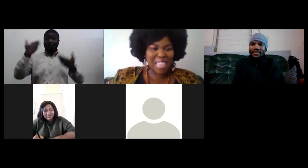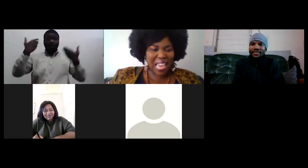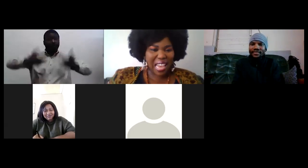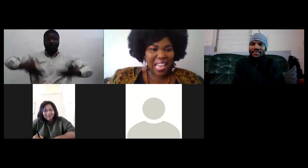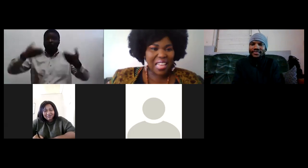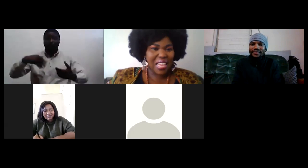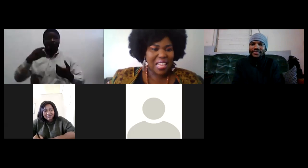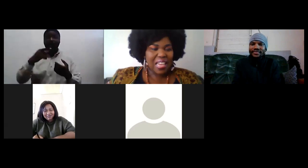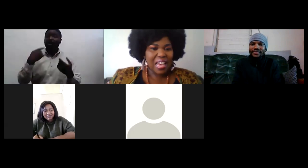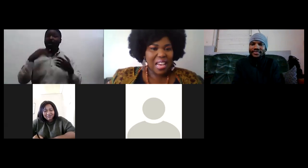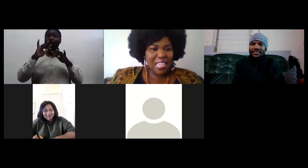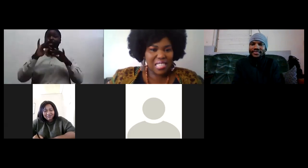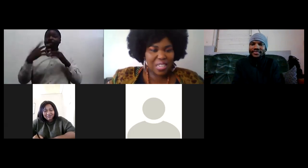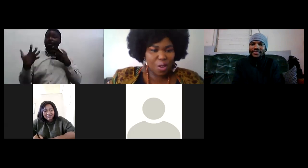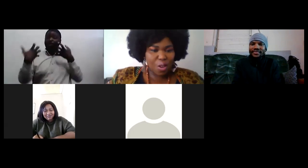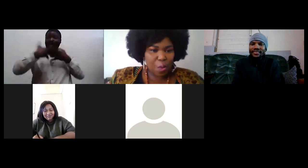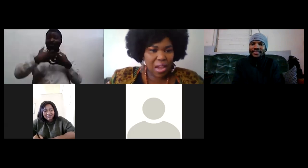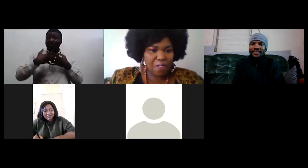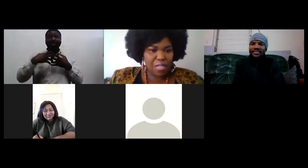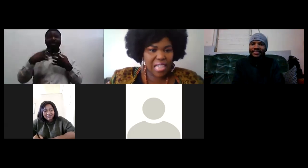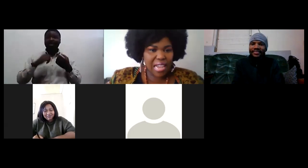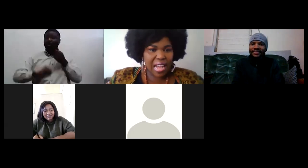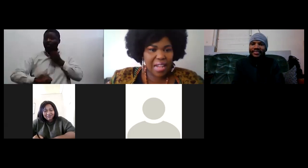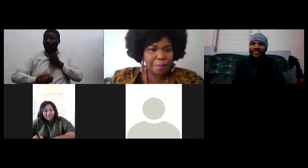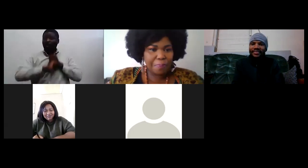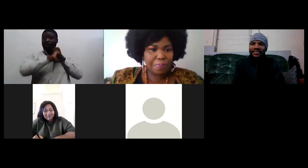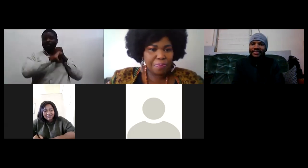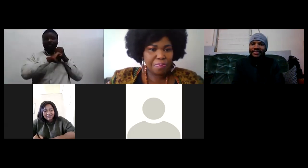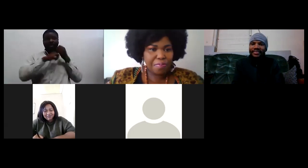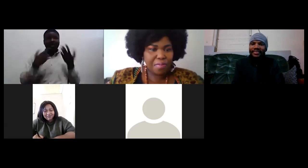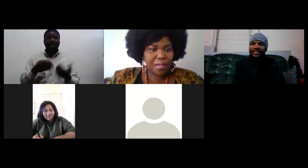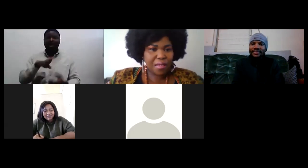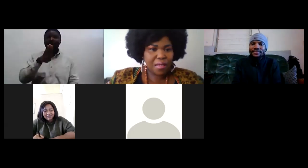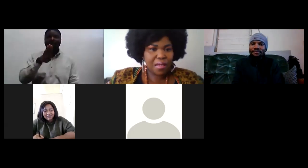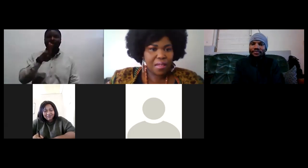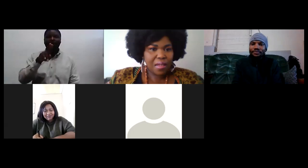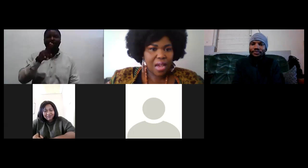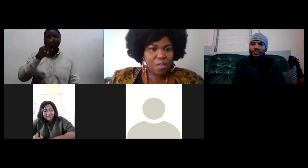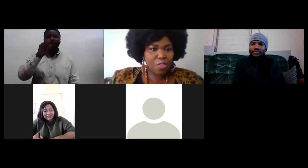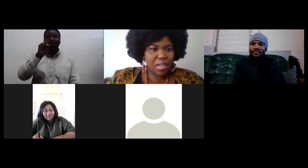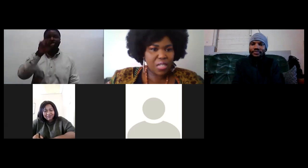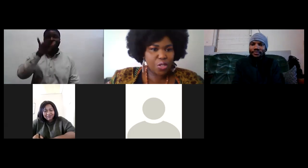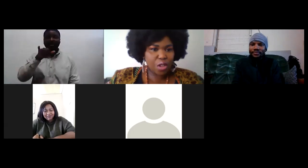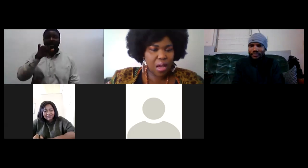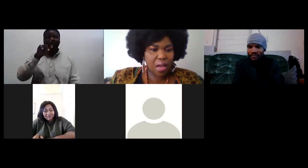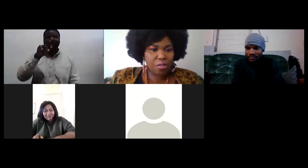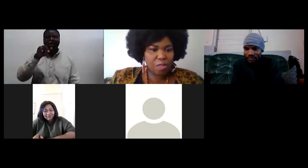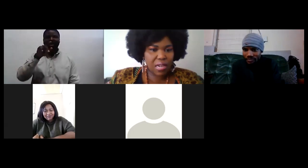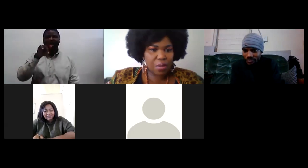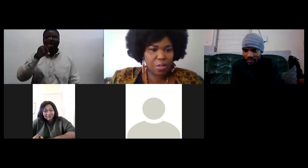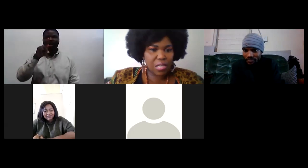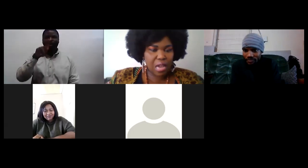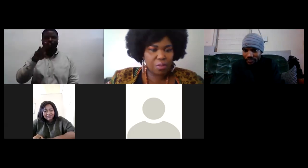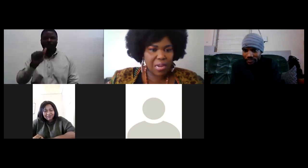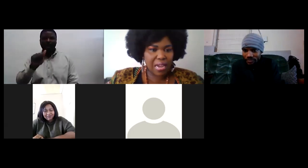uh she's in as well we said are you struggling to uh are you